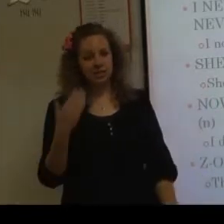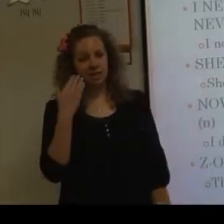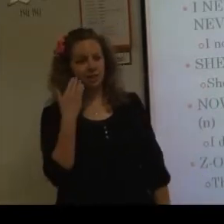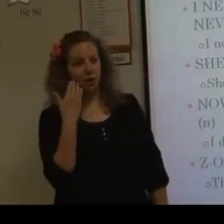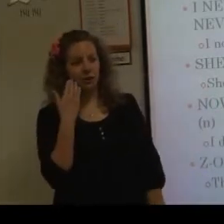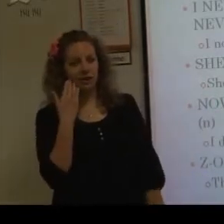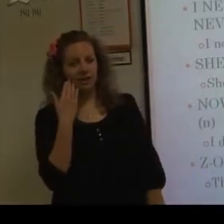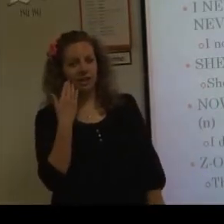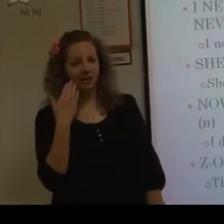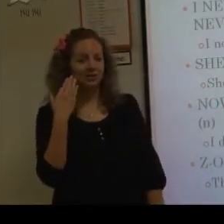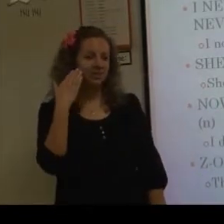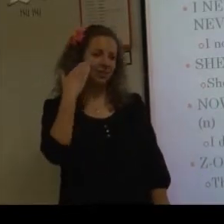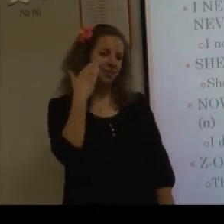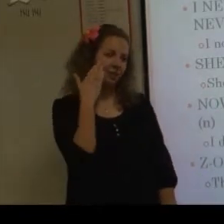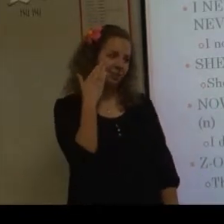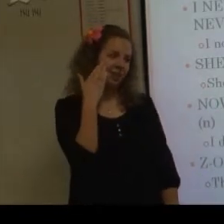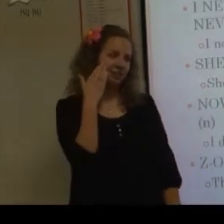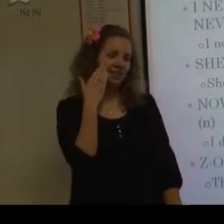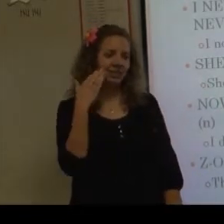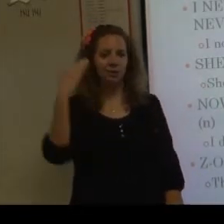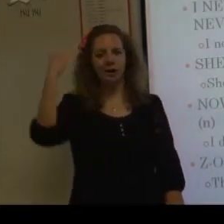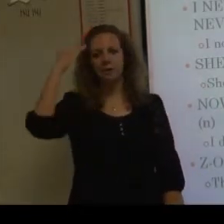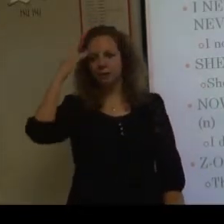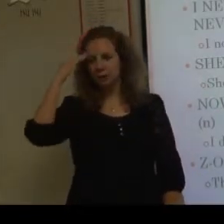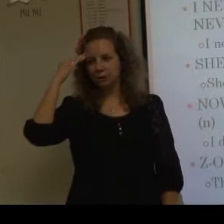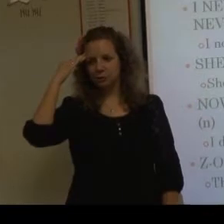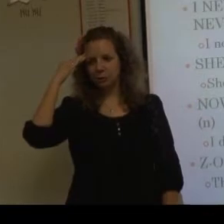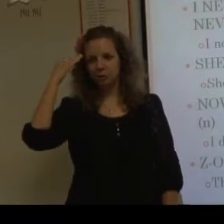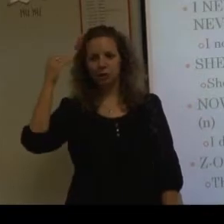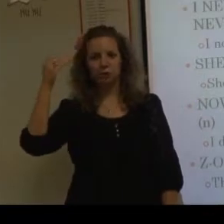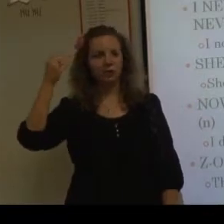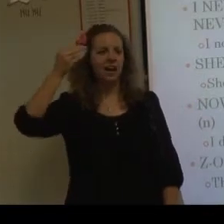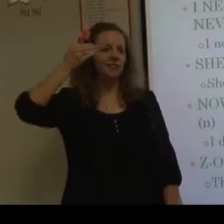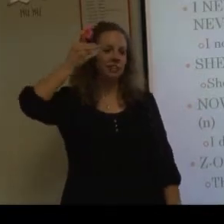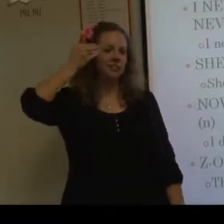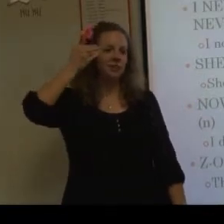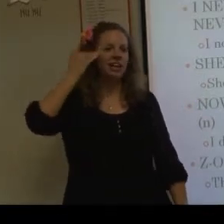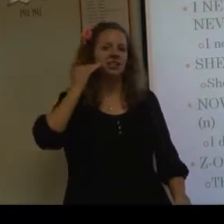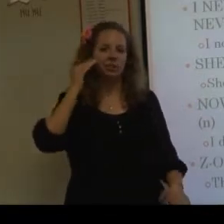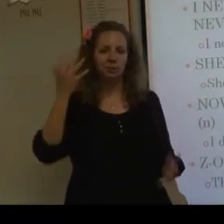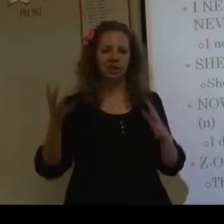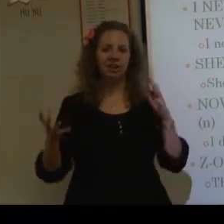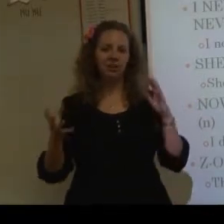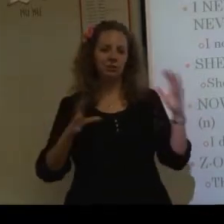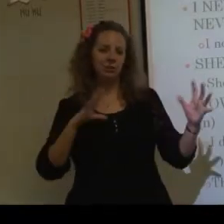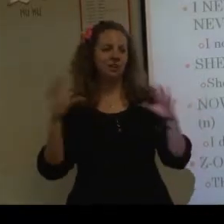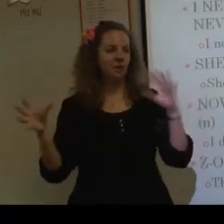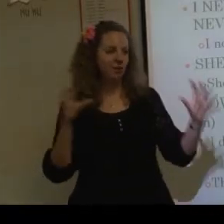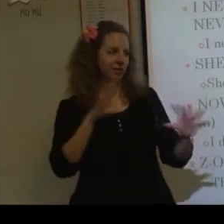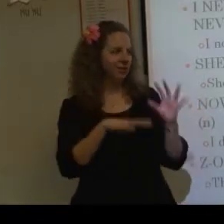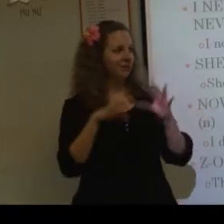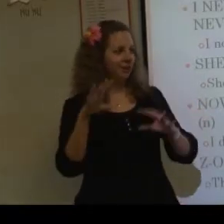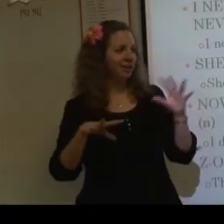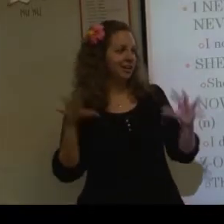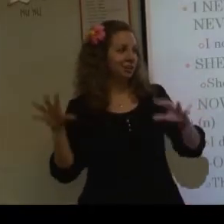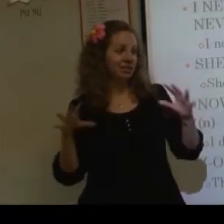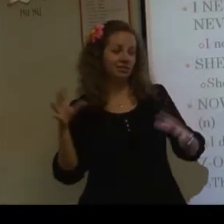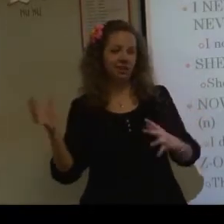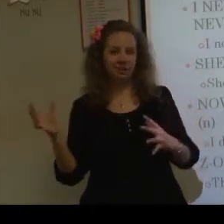So they sign no down here. Instead of here where I sign it. Or up here where you're supposed to. Where they have like different hand shapes. Like. So you have all the little variations of it.